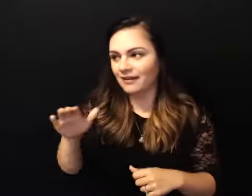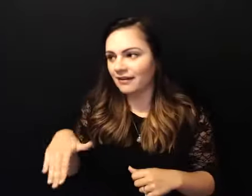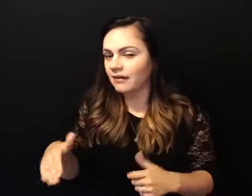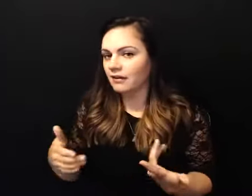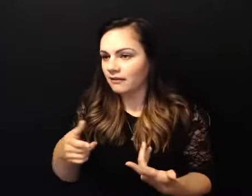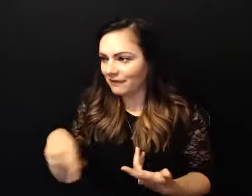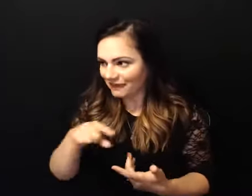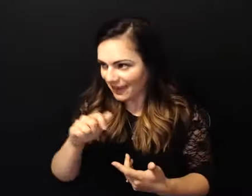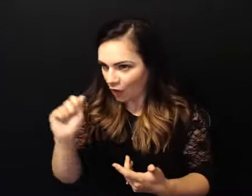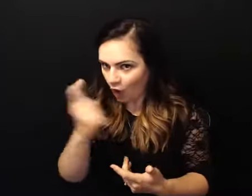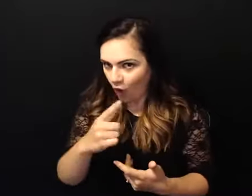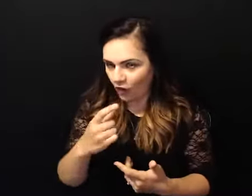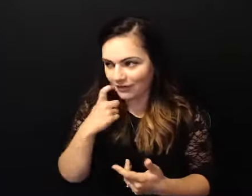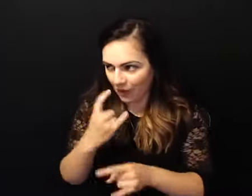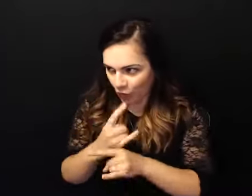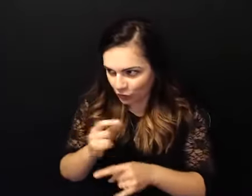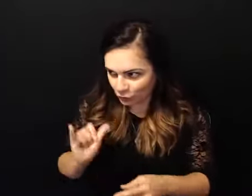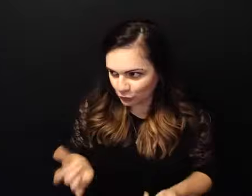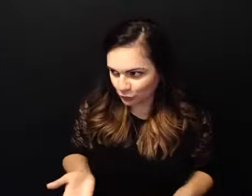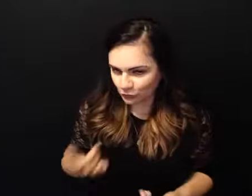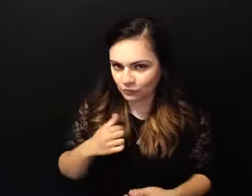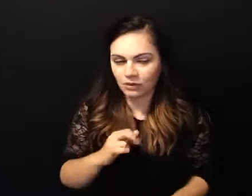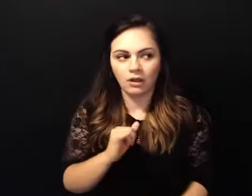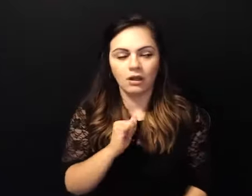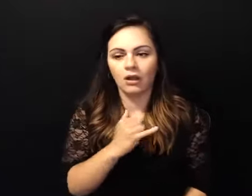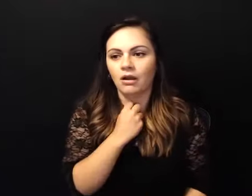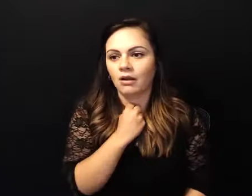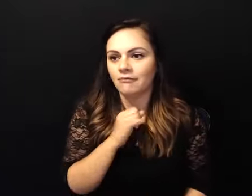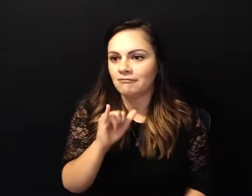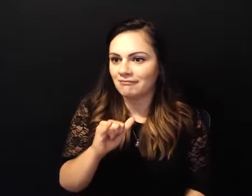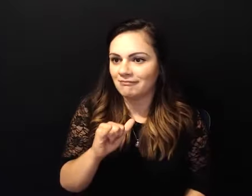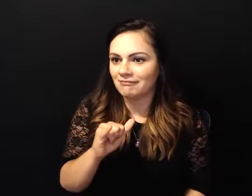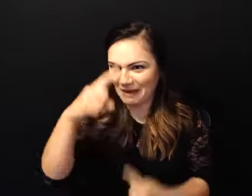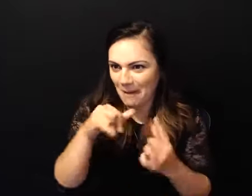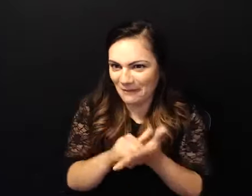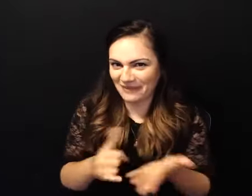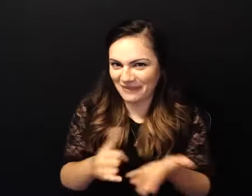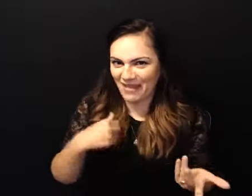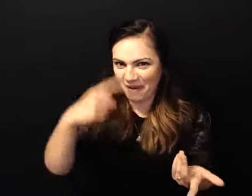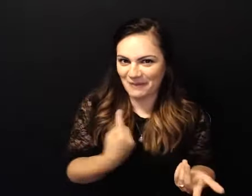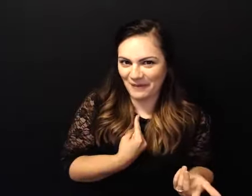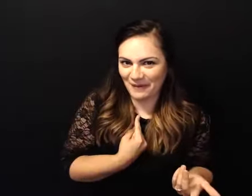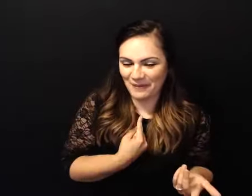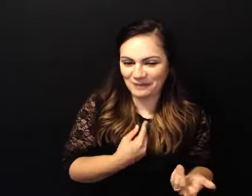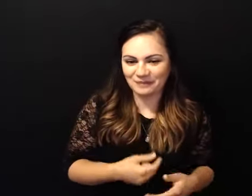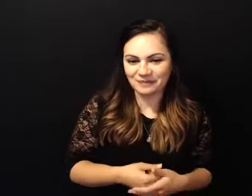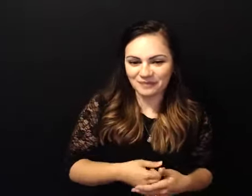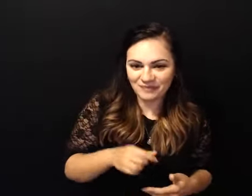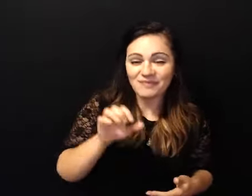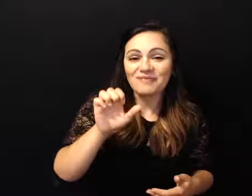was there and i was scared to death um after that emily r spoke and um you